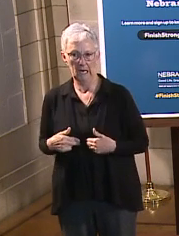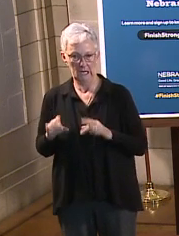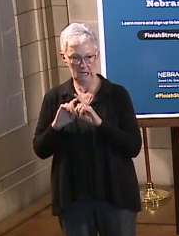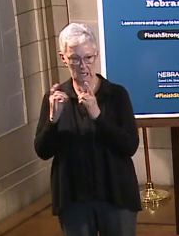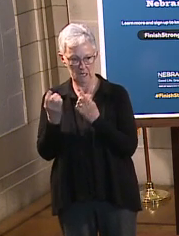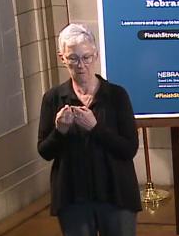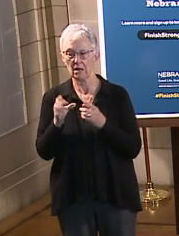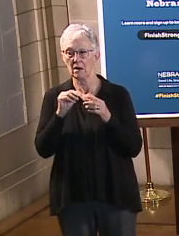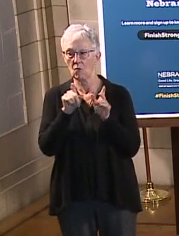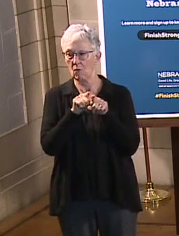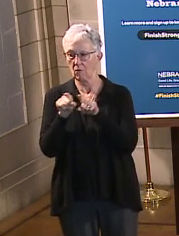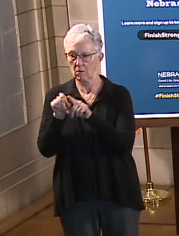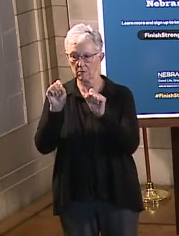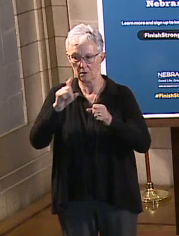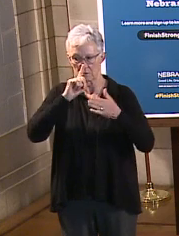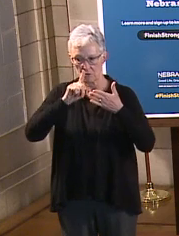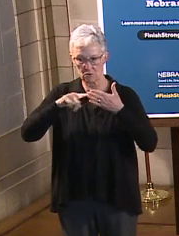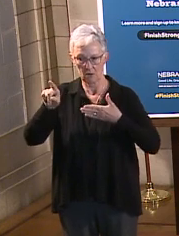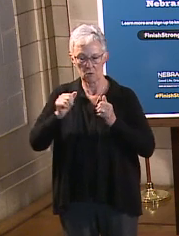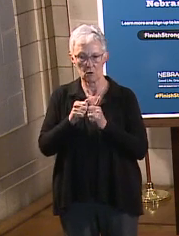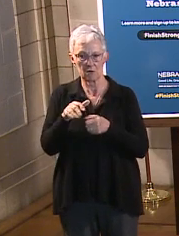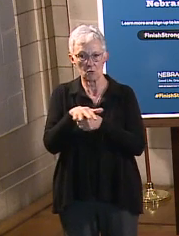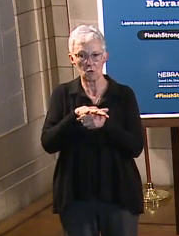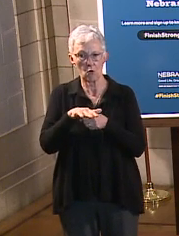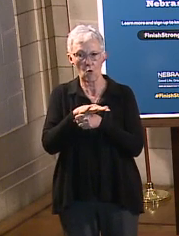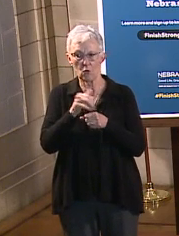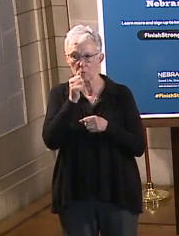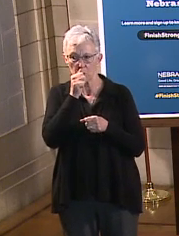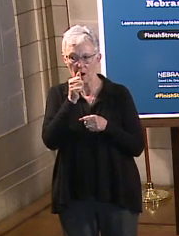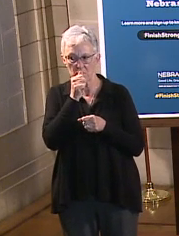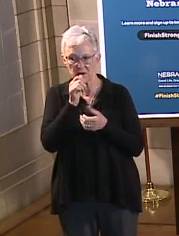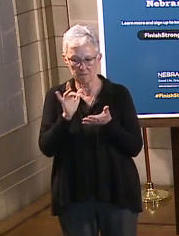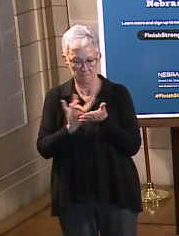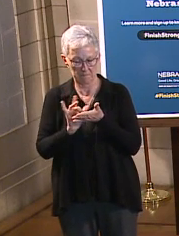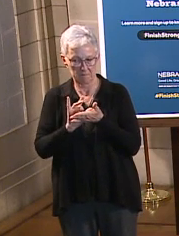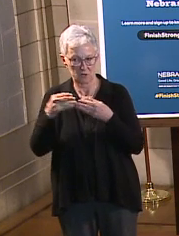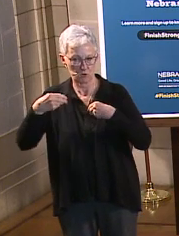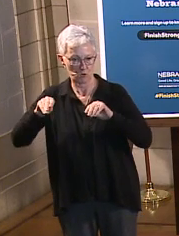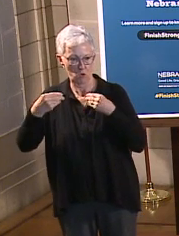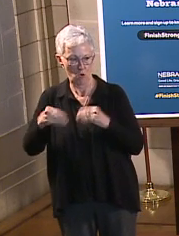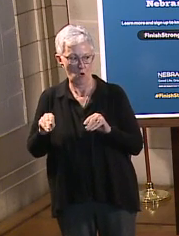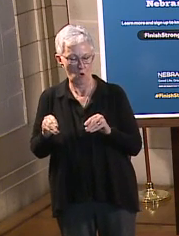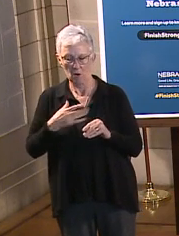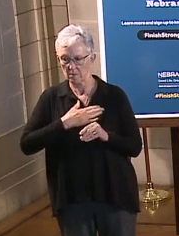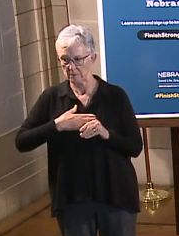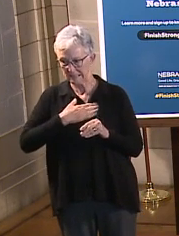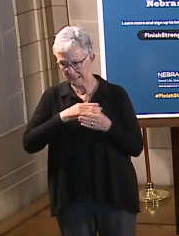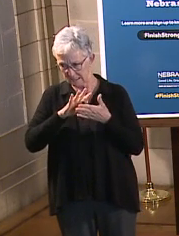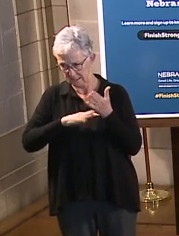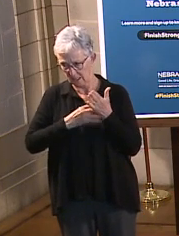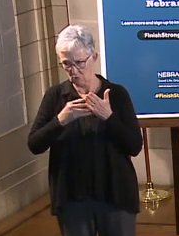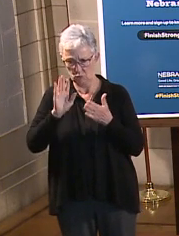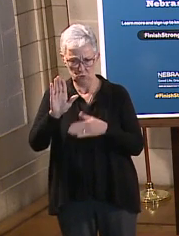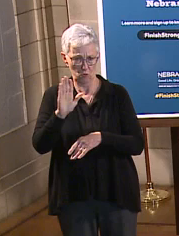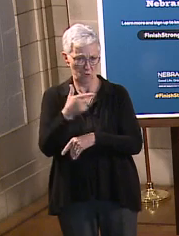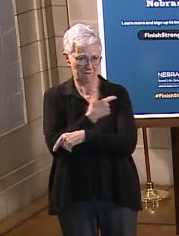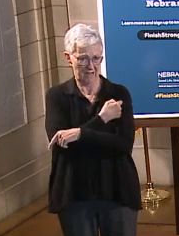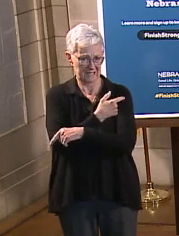area pharmacies that may be scheduling appointments. Please schedule your vaccination today and help Nebraska finish strong.